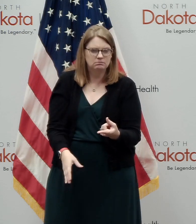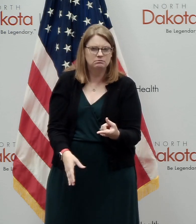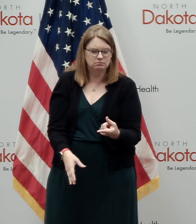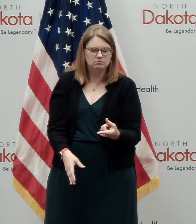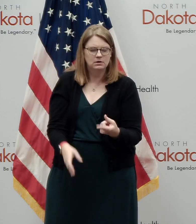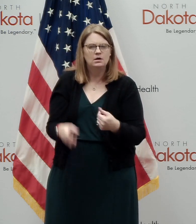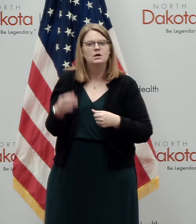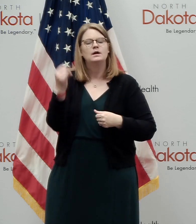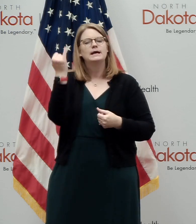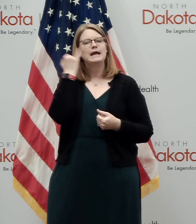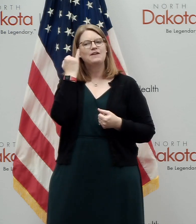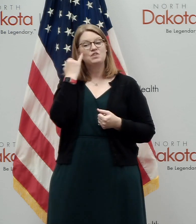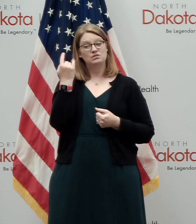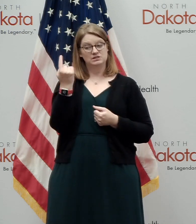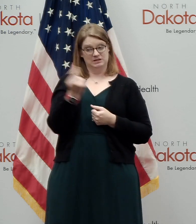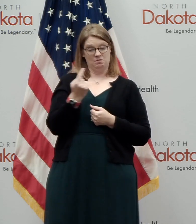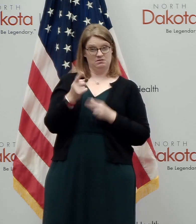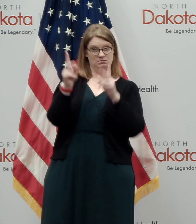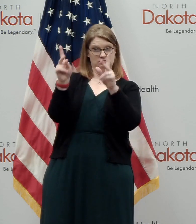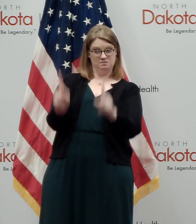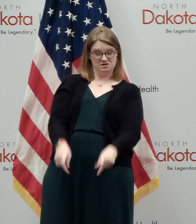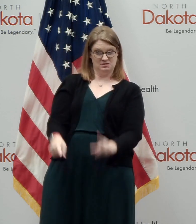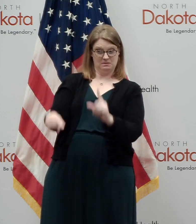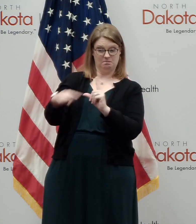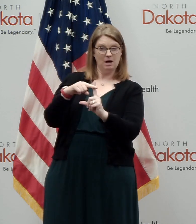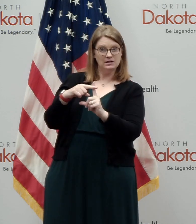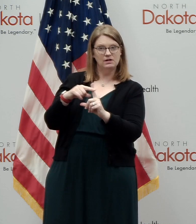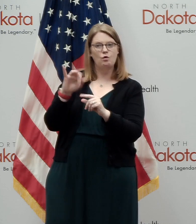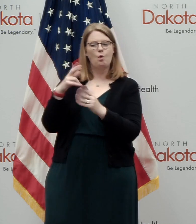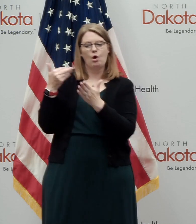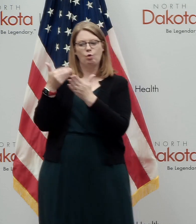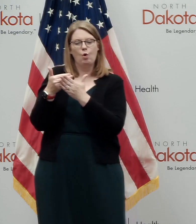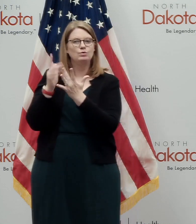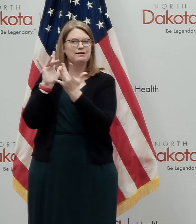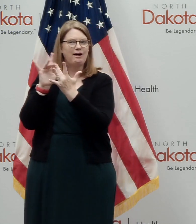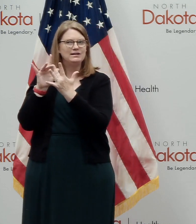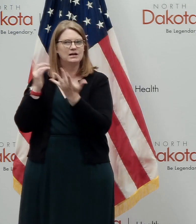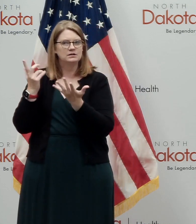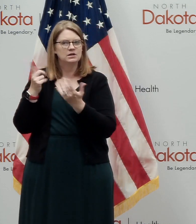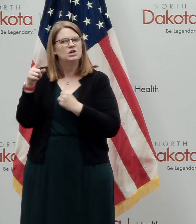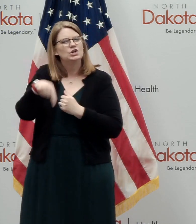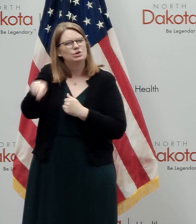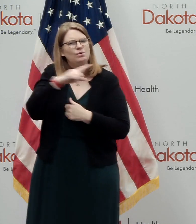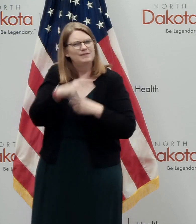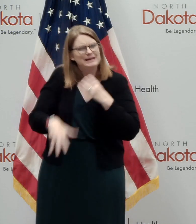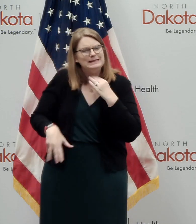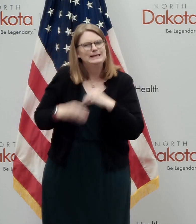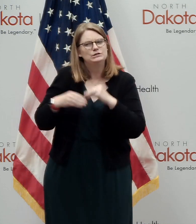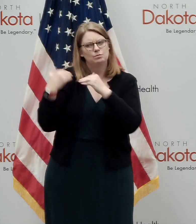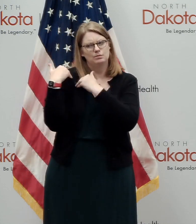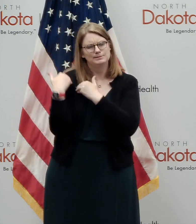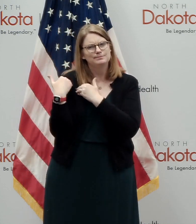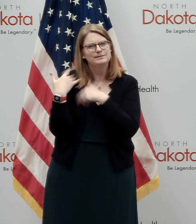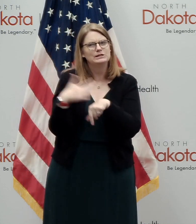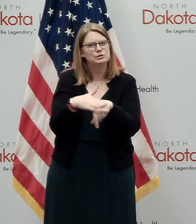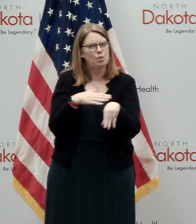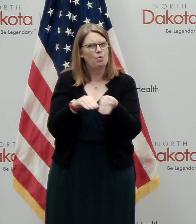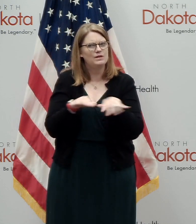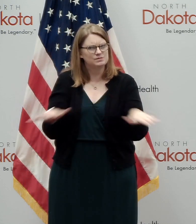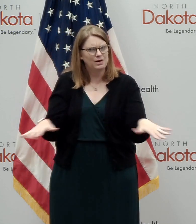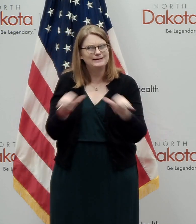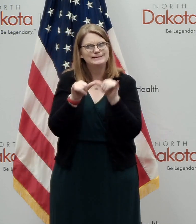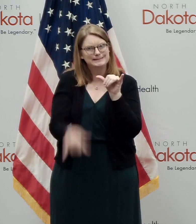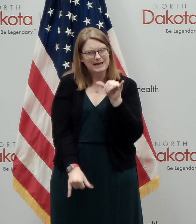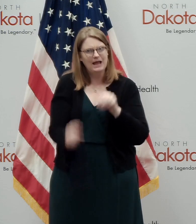if you're someone who's positive or a close contact of a positive, you have an extra responsibility to help slow the spread.